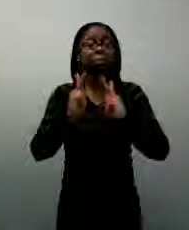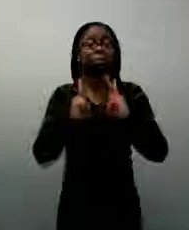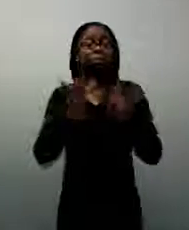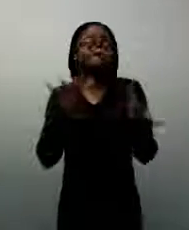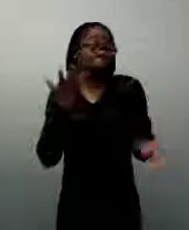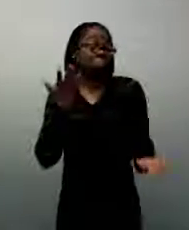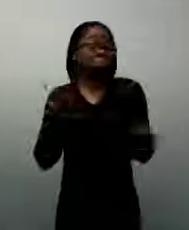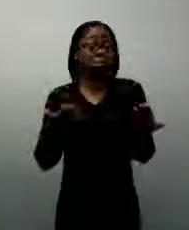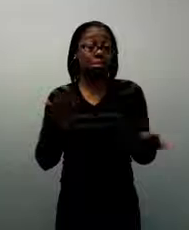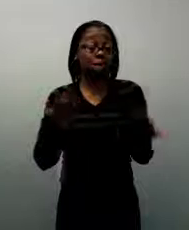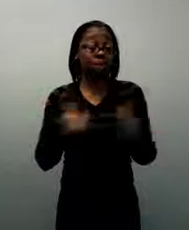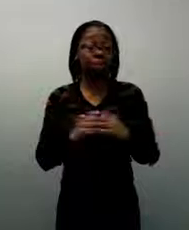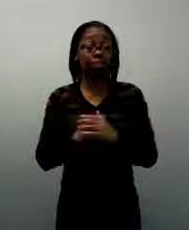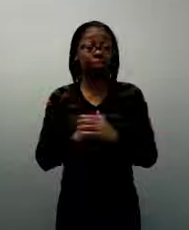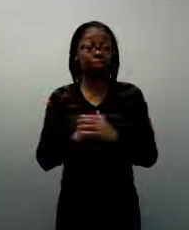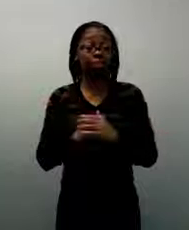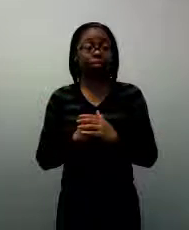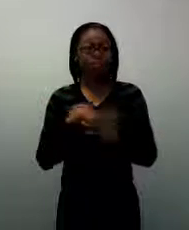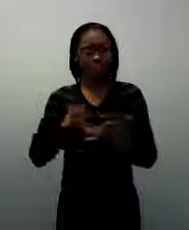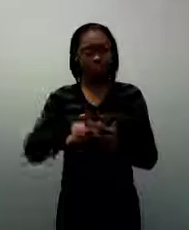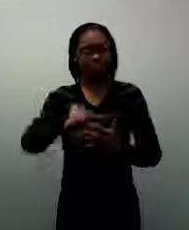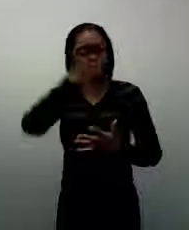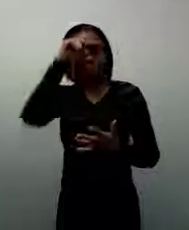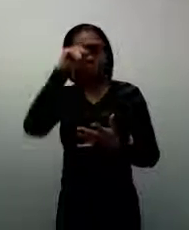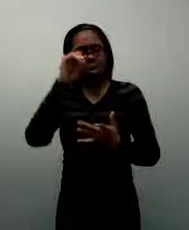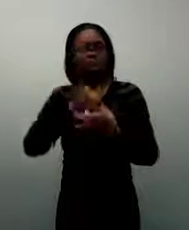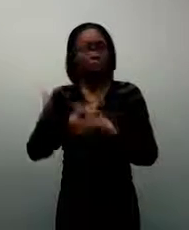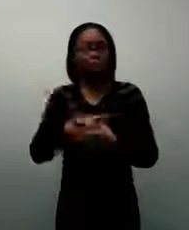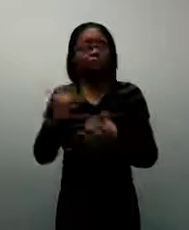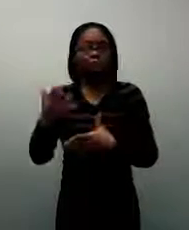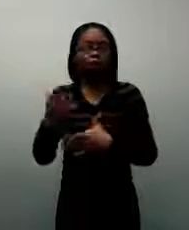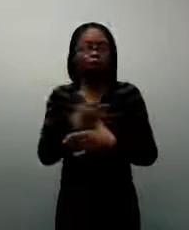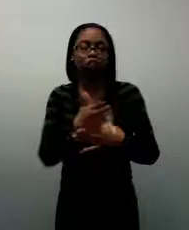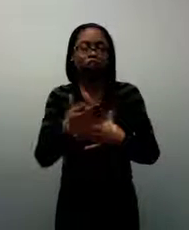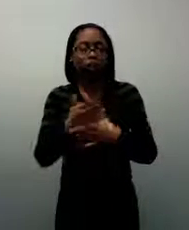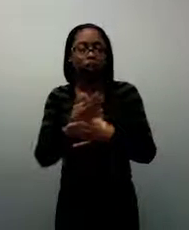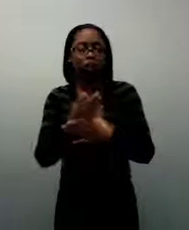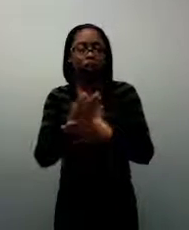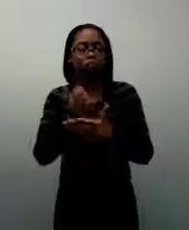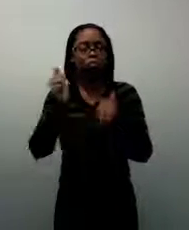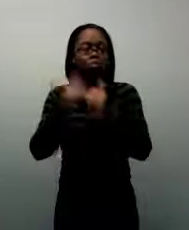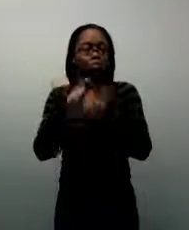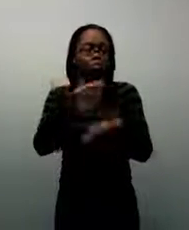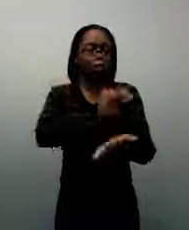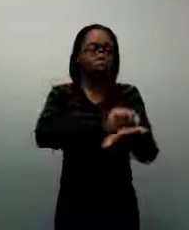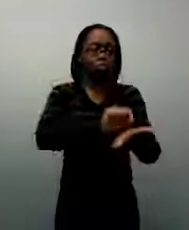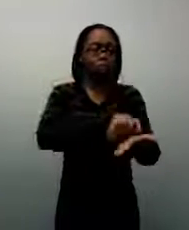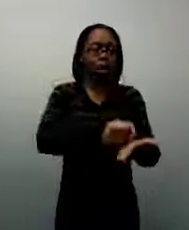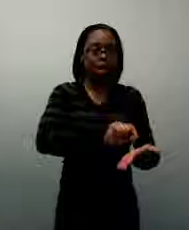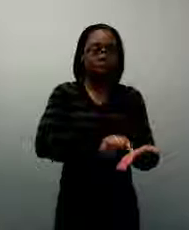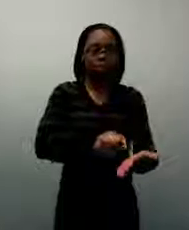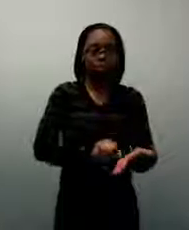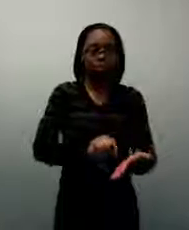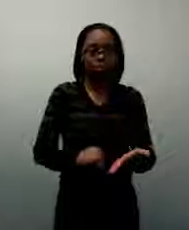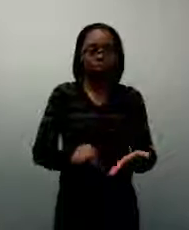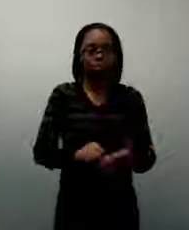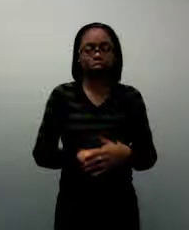have learned about and can share with you through their writings is very exciting and can really